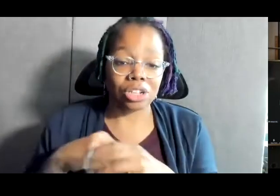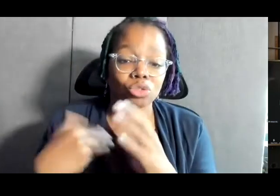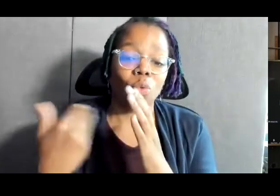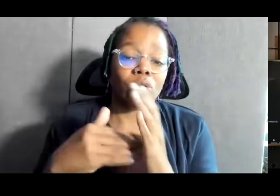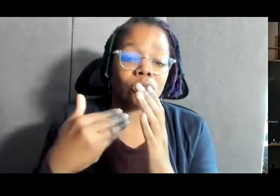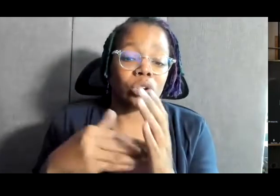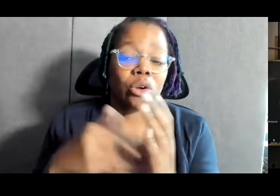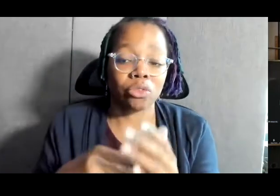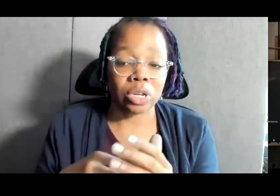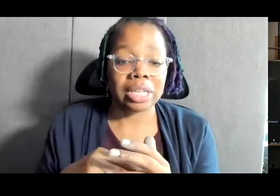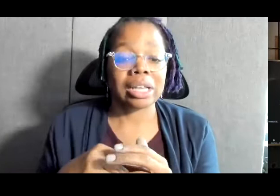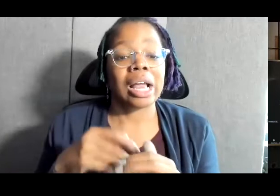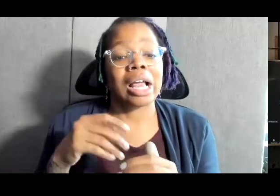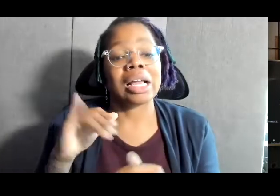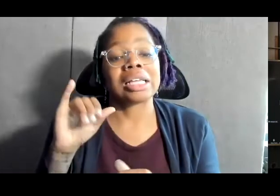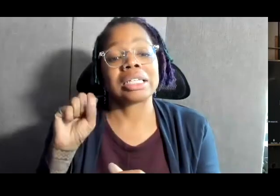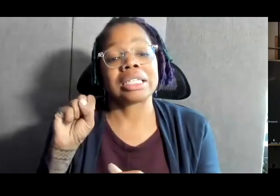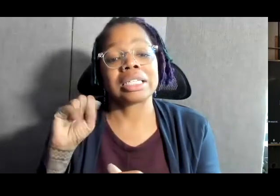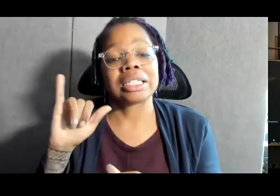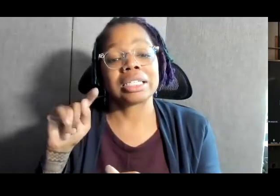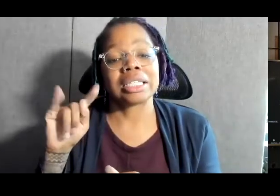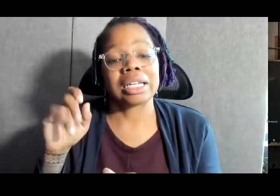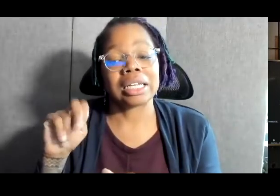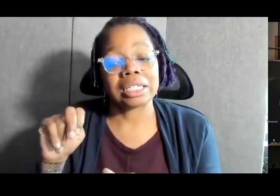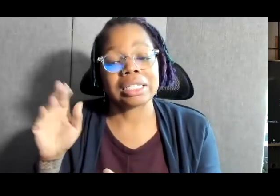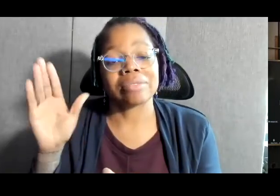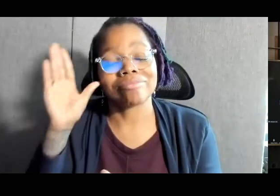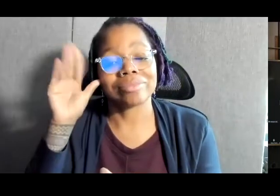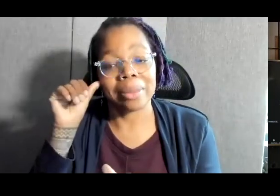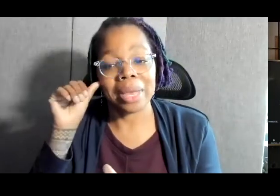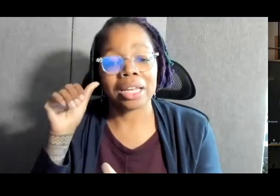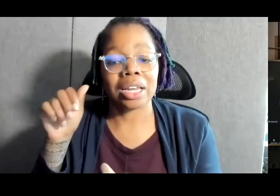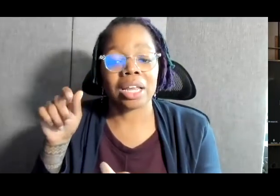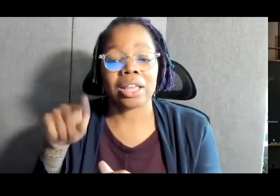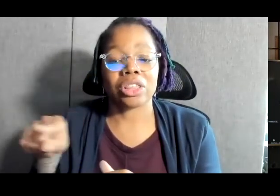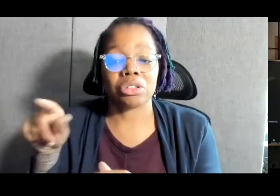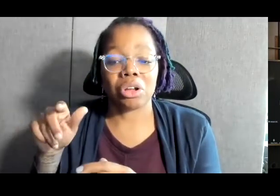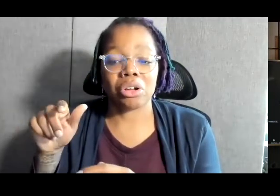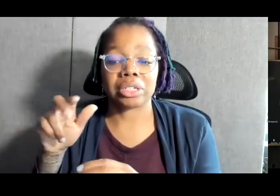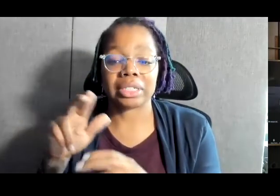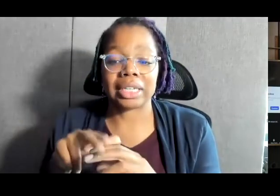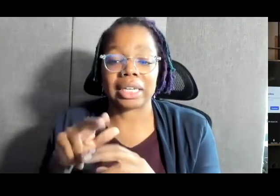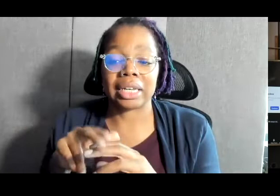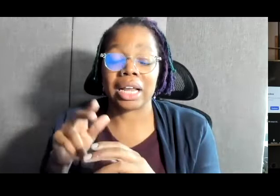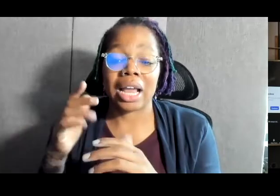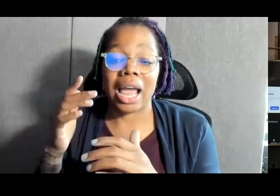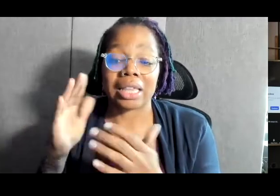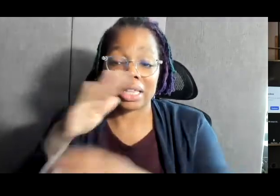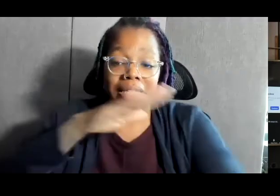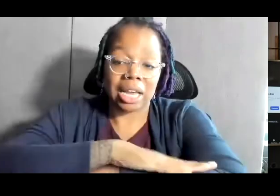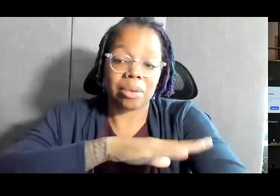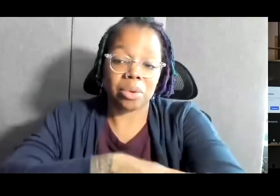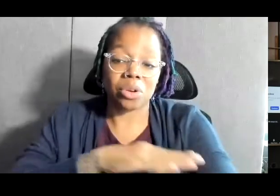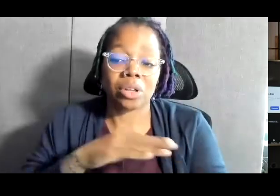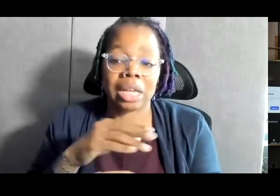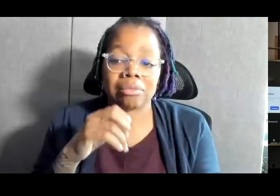over in sit-in after sit-in, demanding their seat at the table. It was far from a tranquil time in